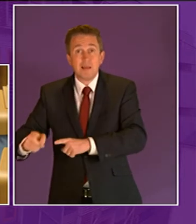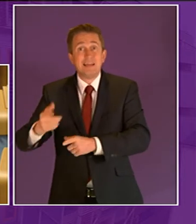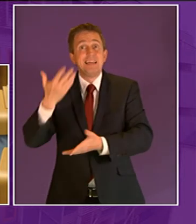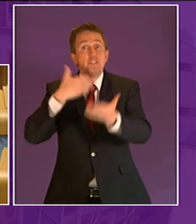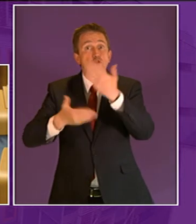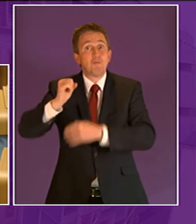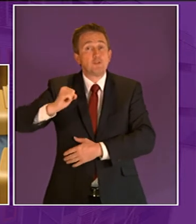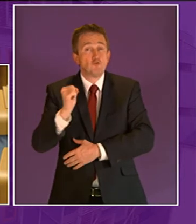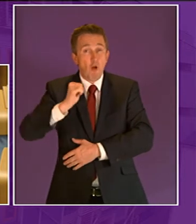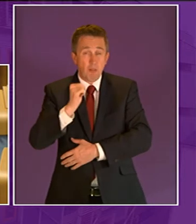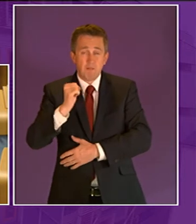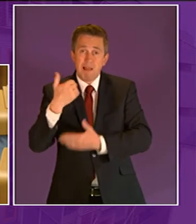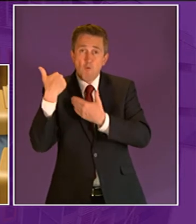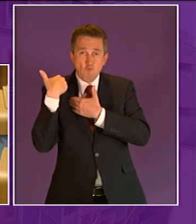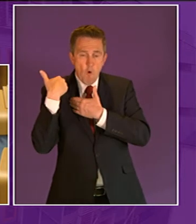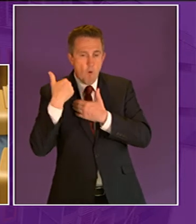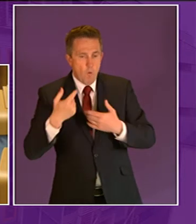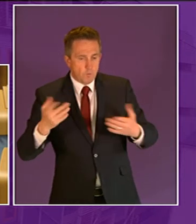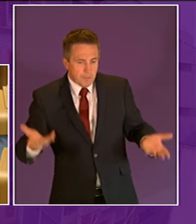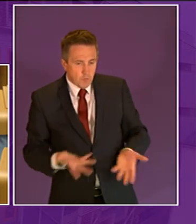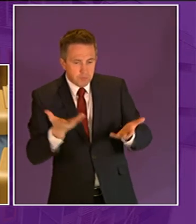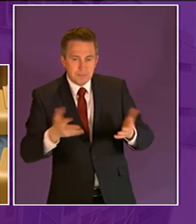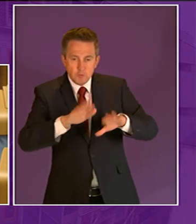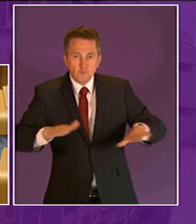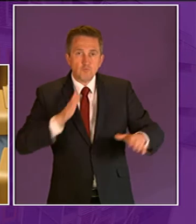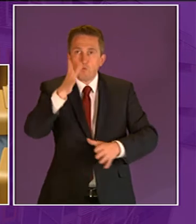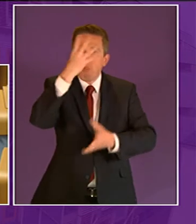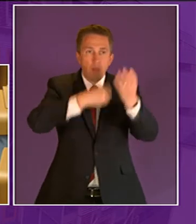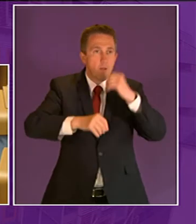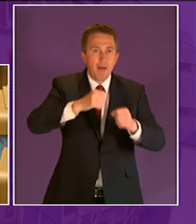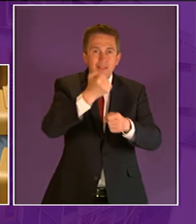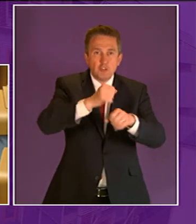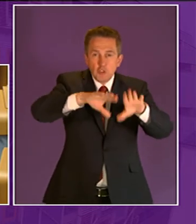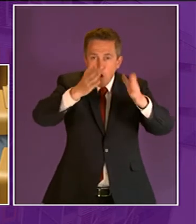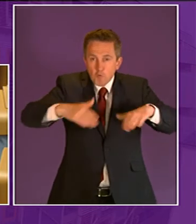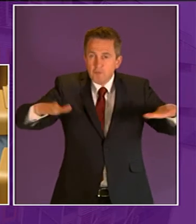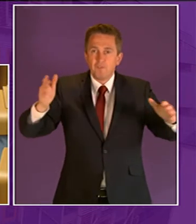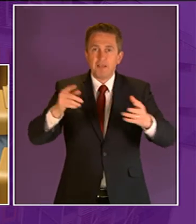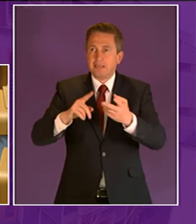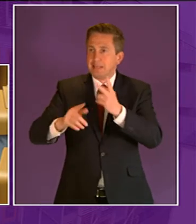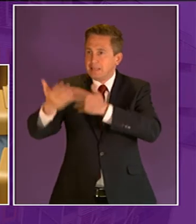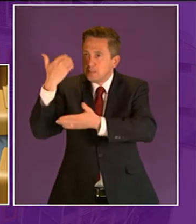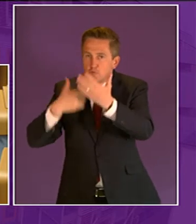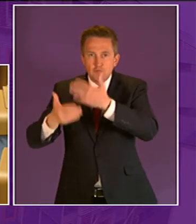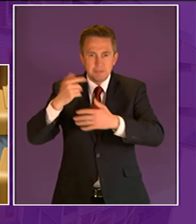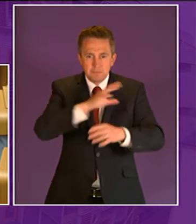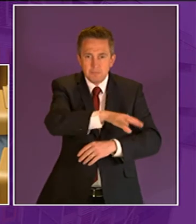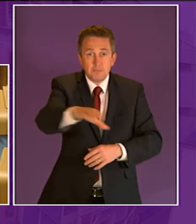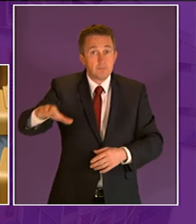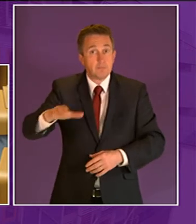in taking school classes to learn about the geography conservation efforts and the history of land use here in my own region there are so